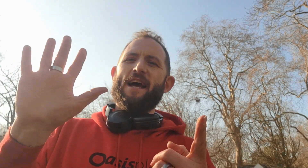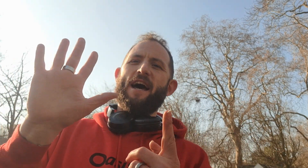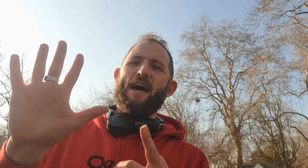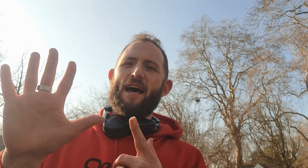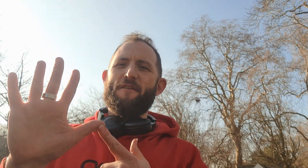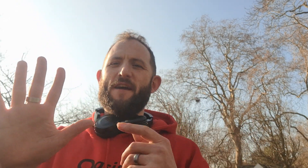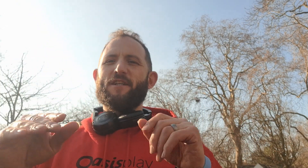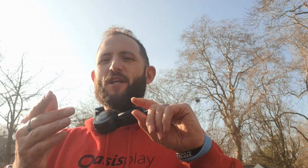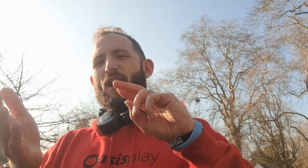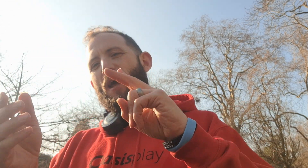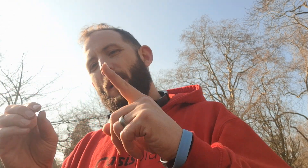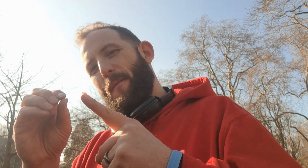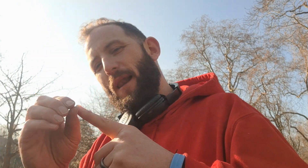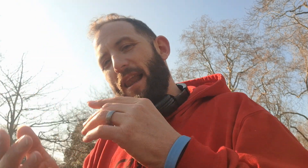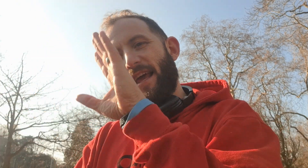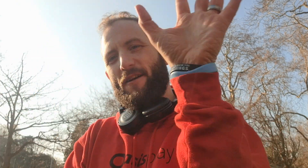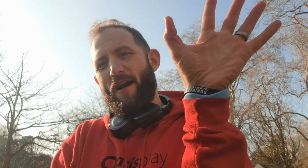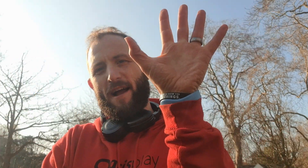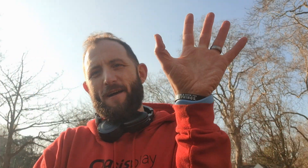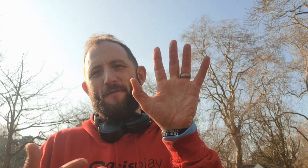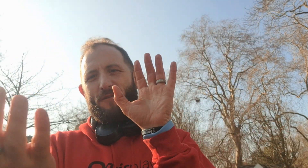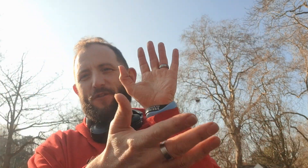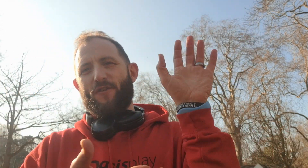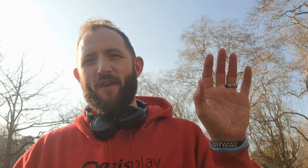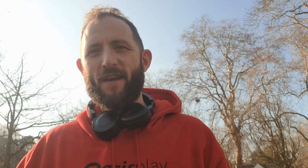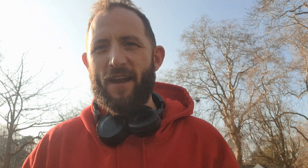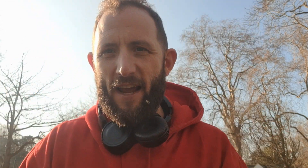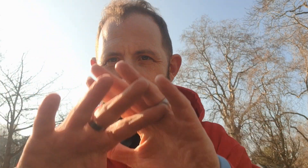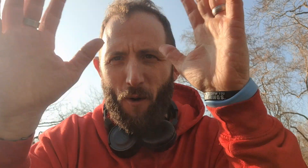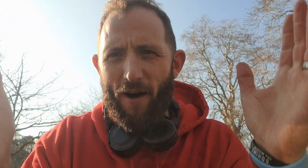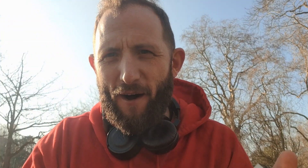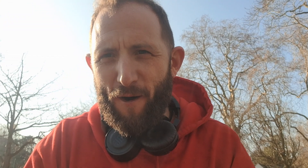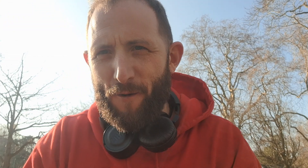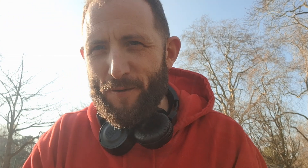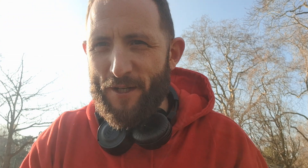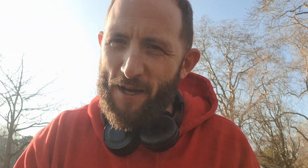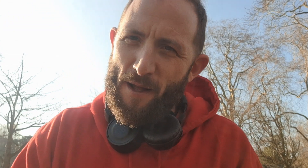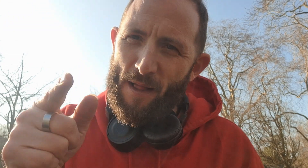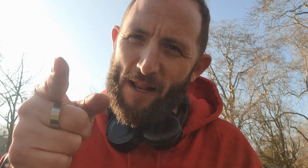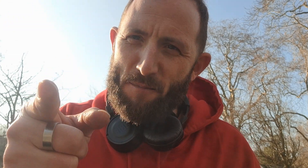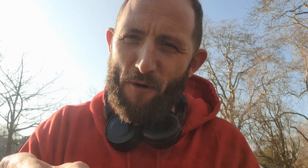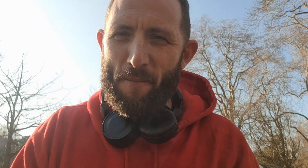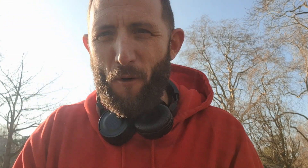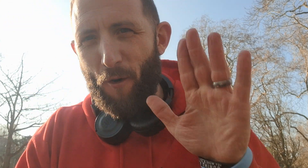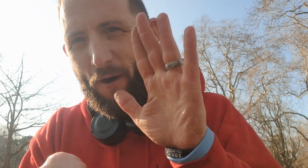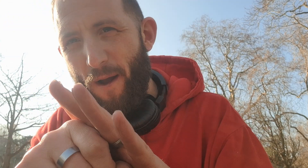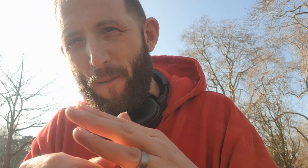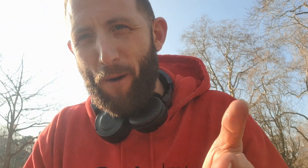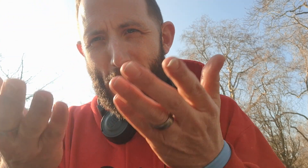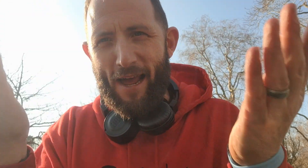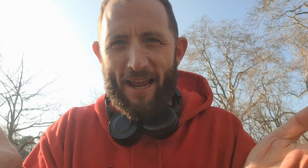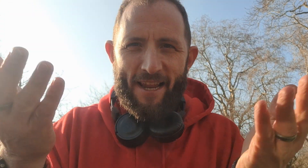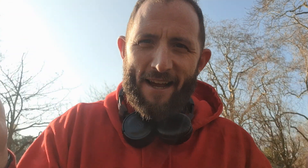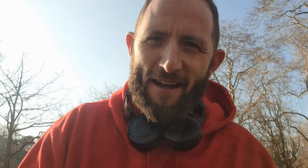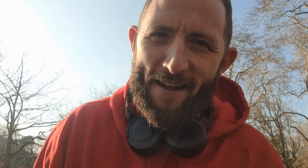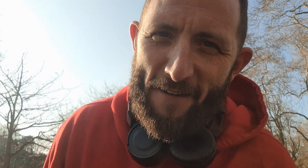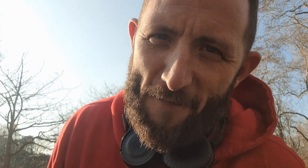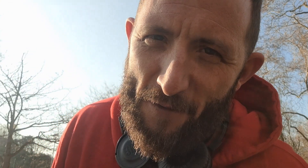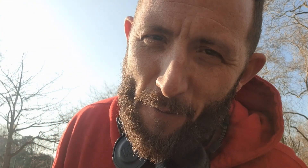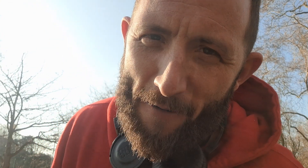adventure playgrounds in the world let's bring more play to our